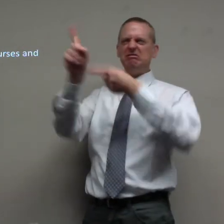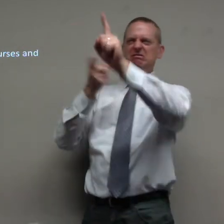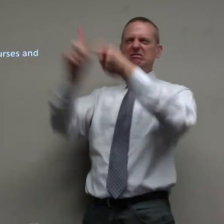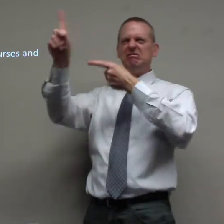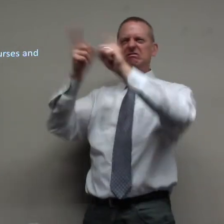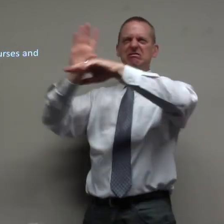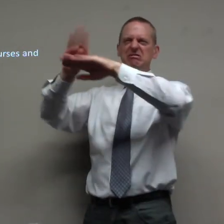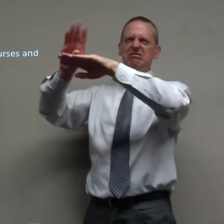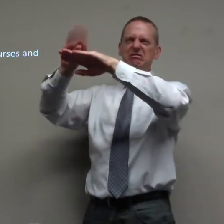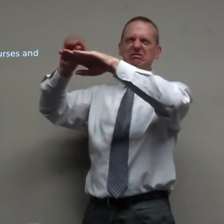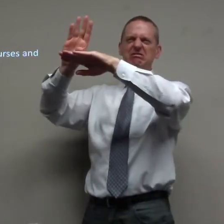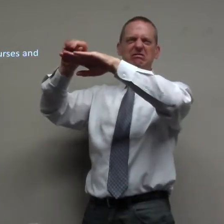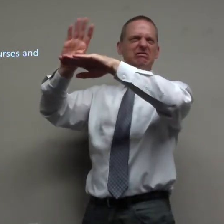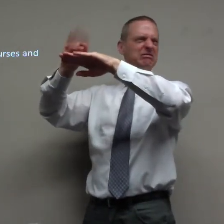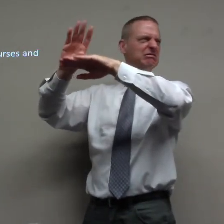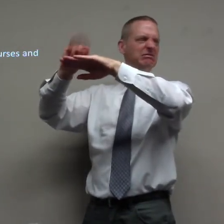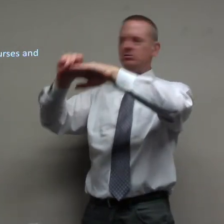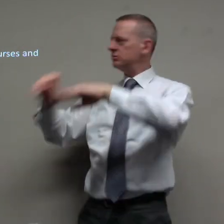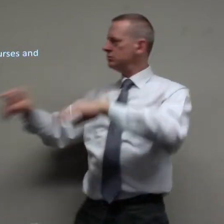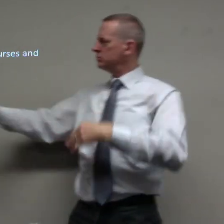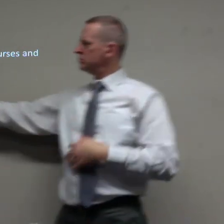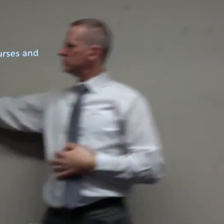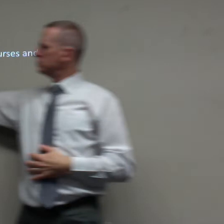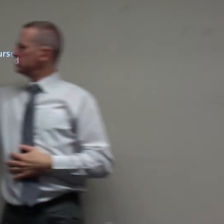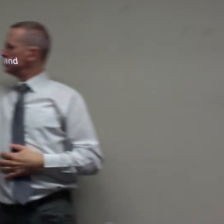full of curses and bitter and I'll put people down